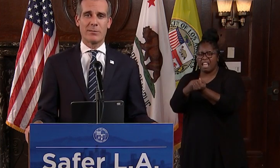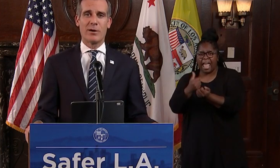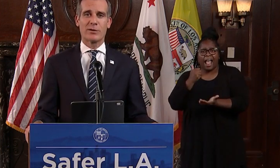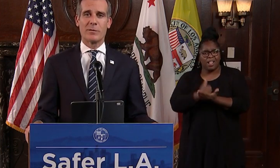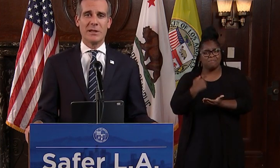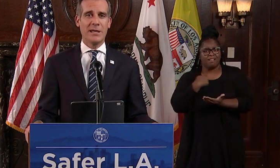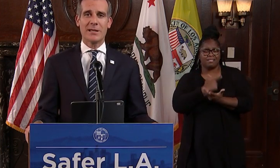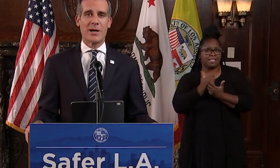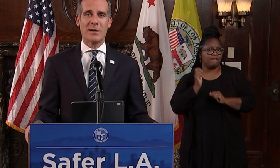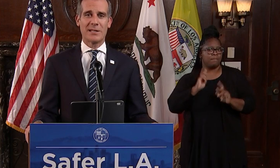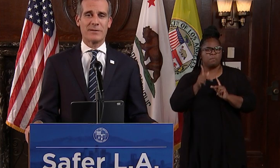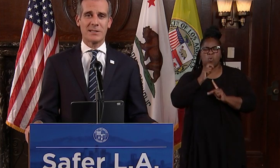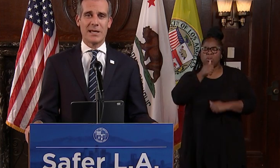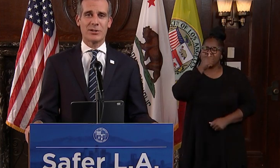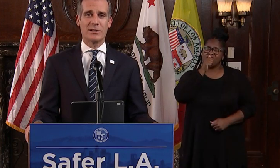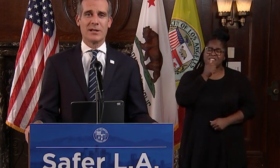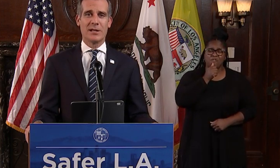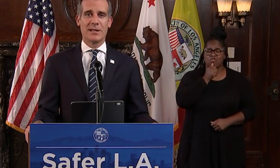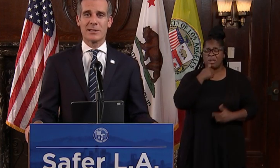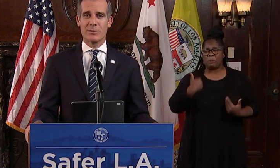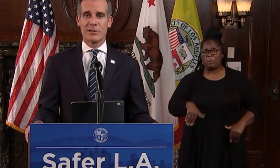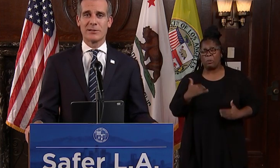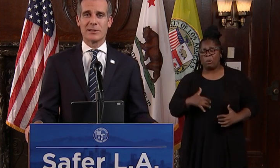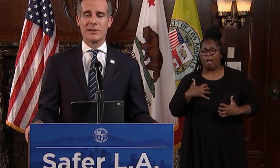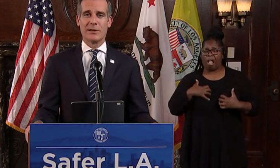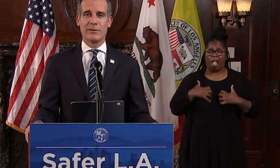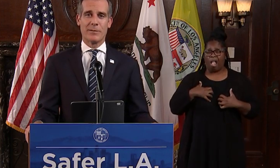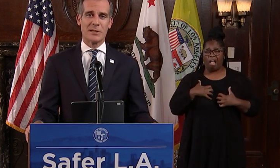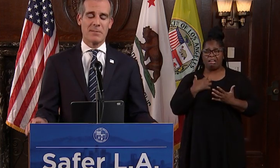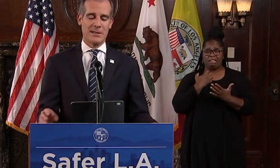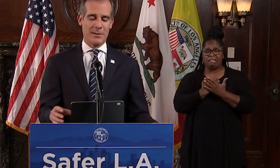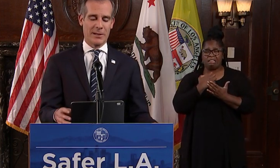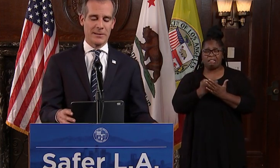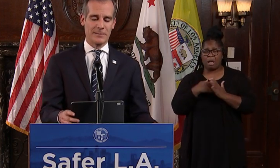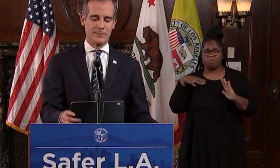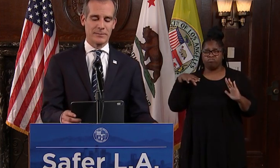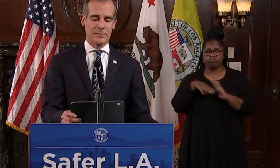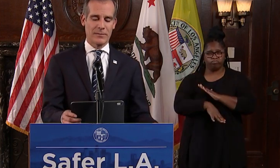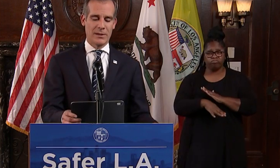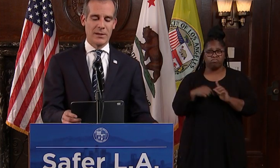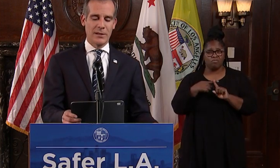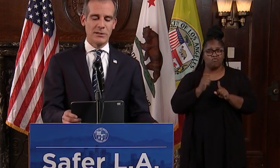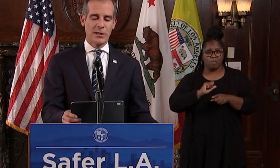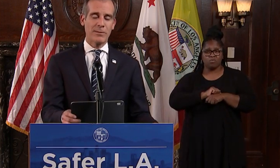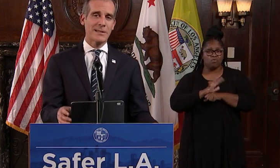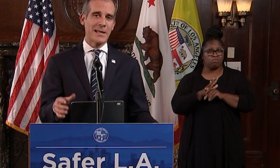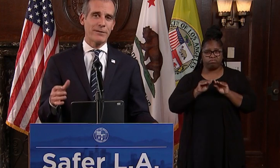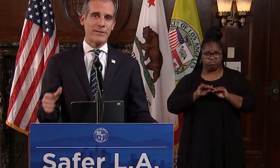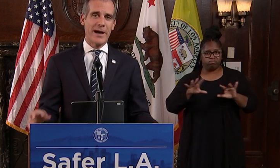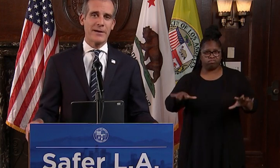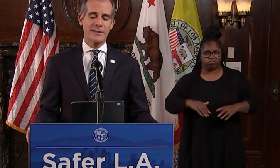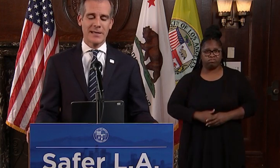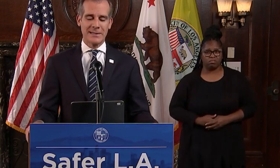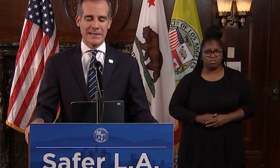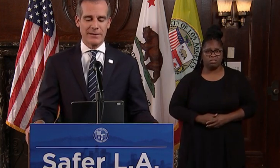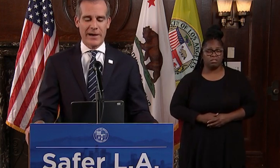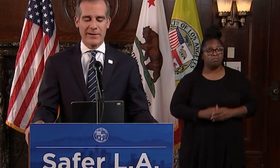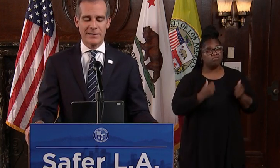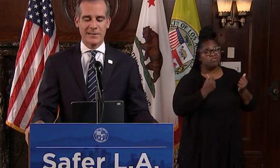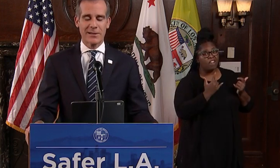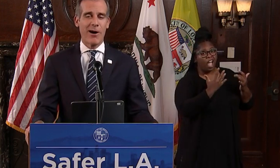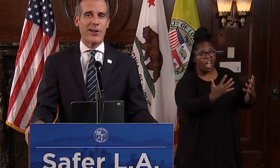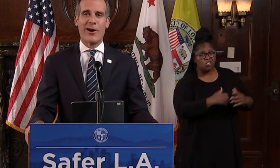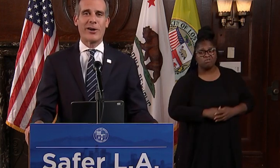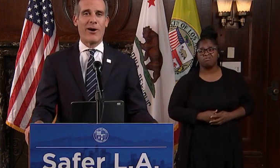suffering the most from the economic devastation that has resulted from this pandemic. You see, threats like fires and deadly